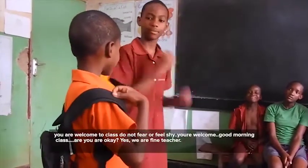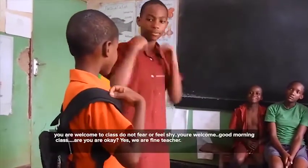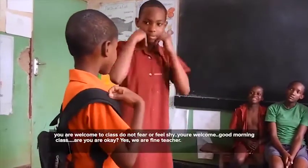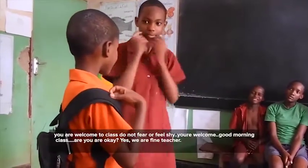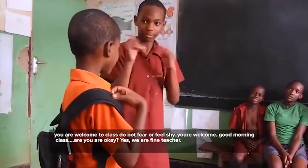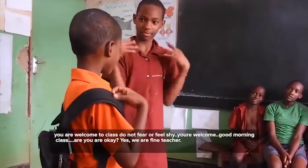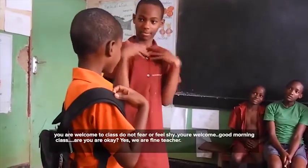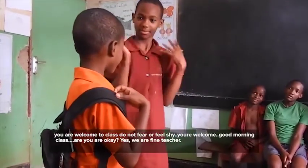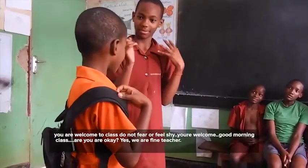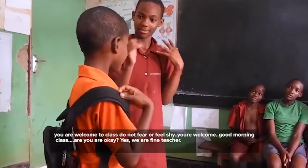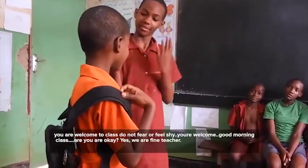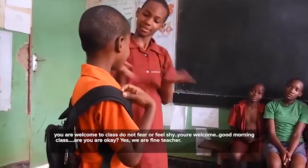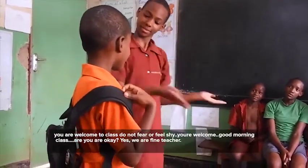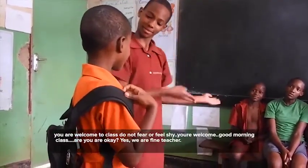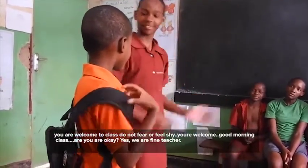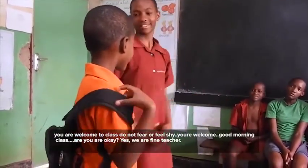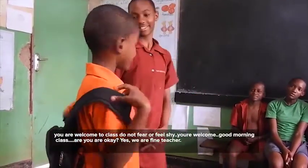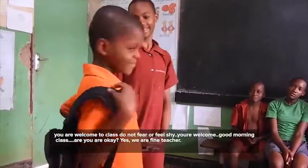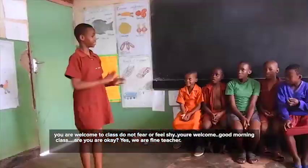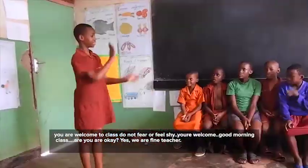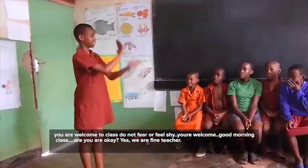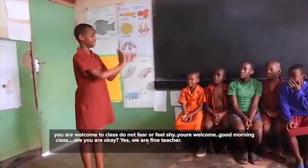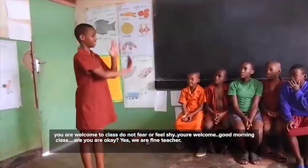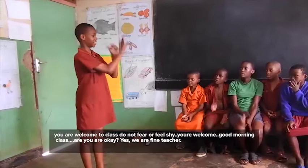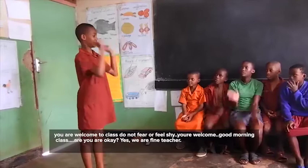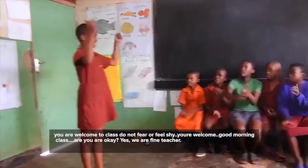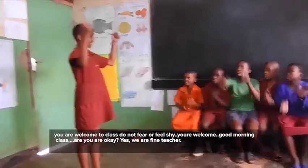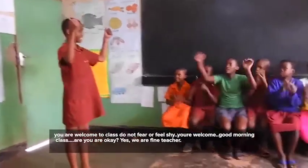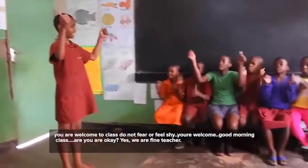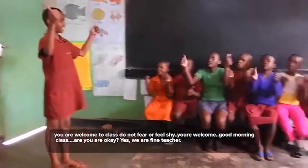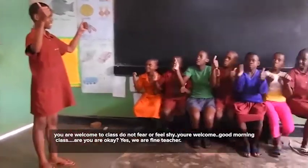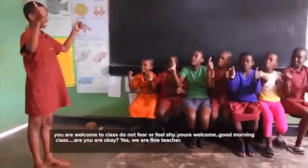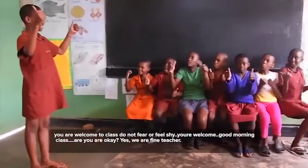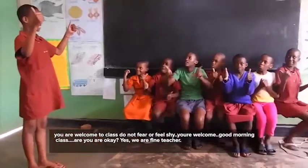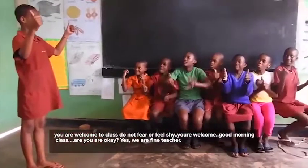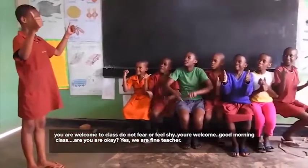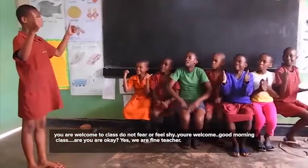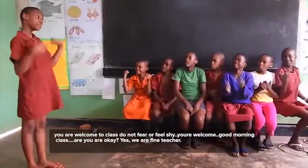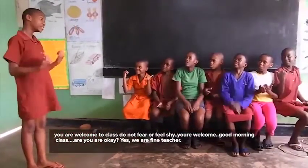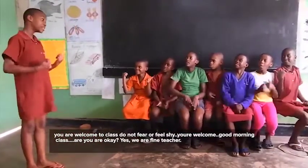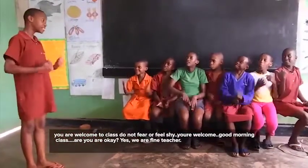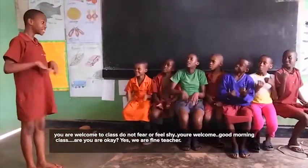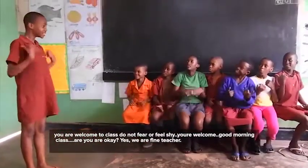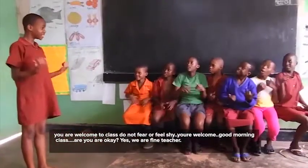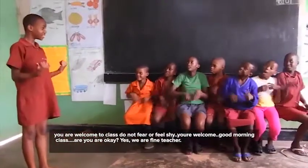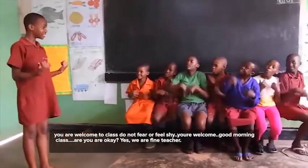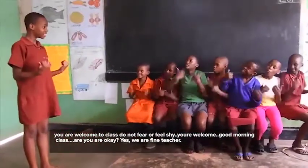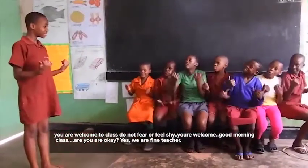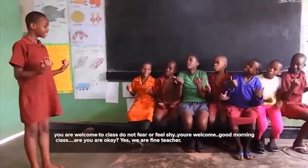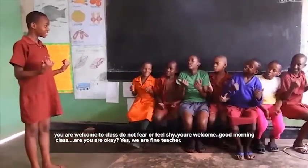You're welcome to class. Do not fear or feel shy. Welcome. Good morning, class. Are you okay? Yes,